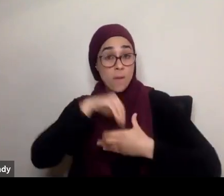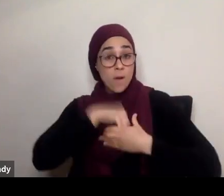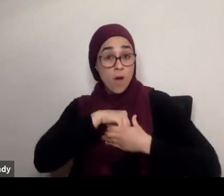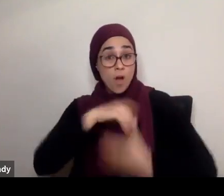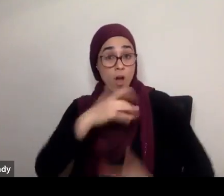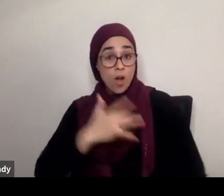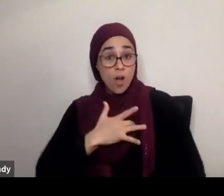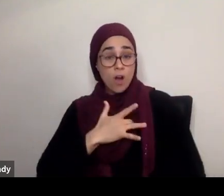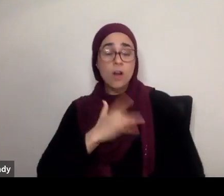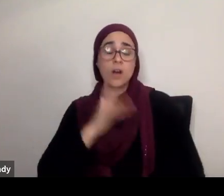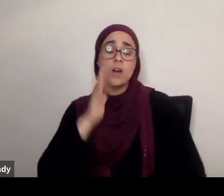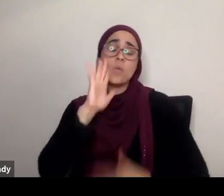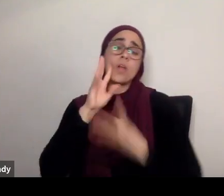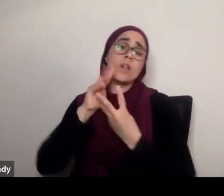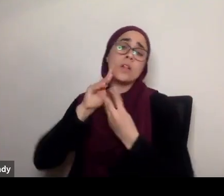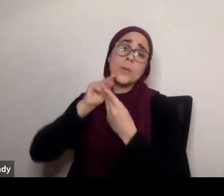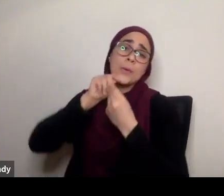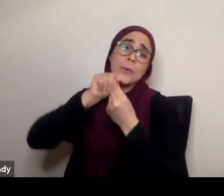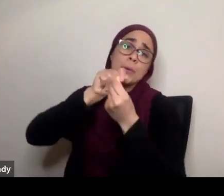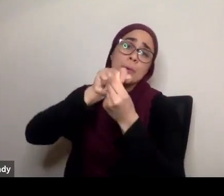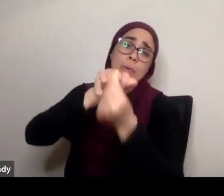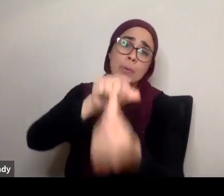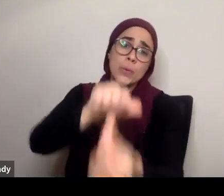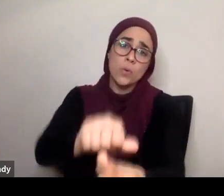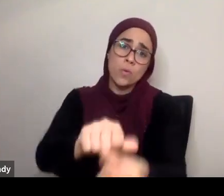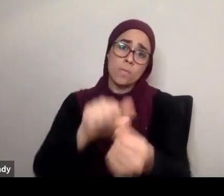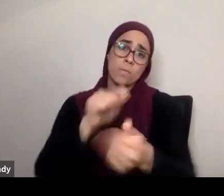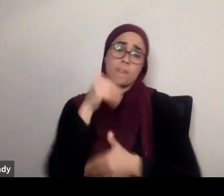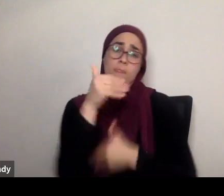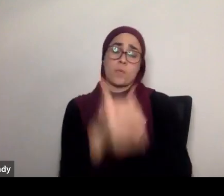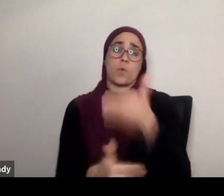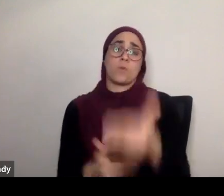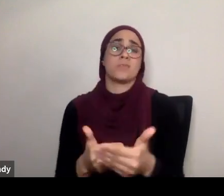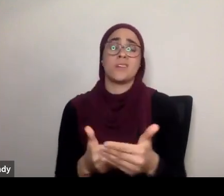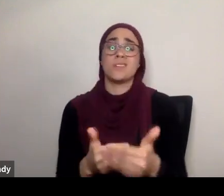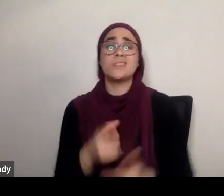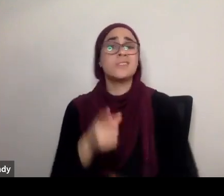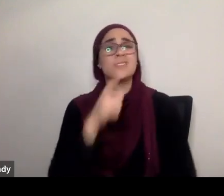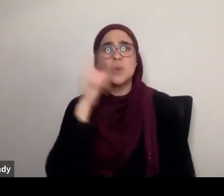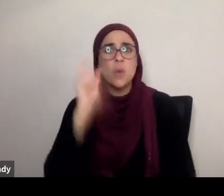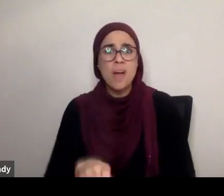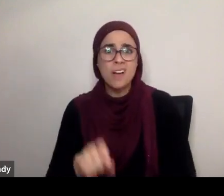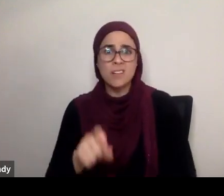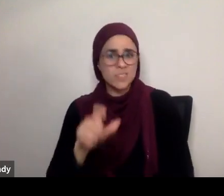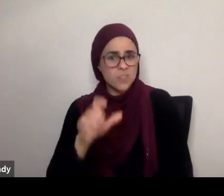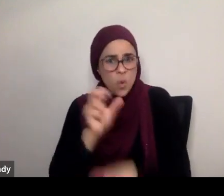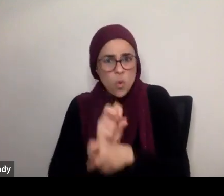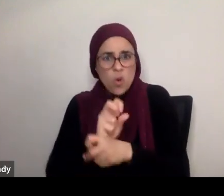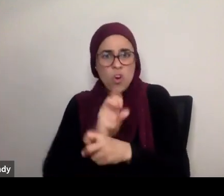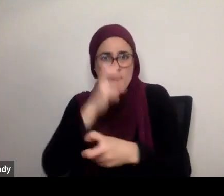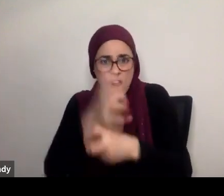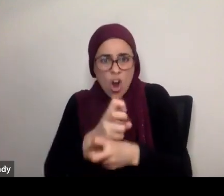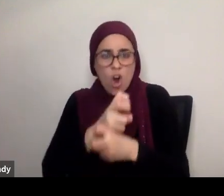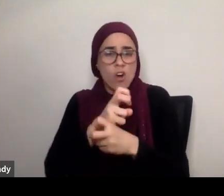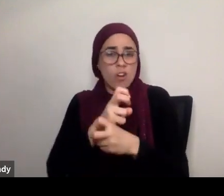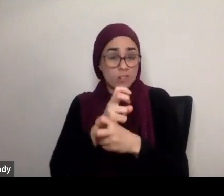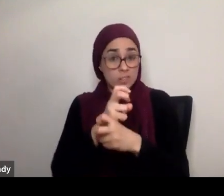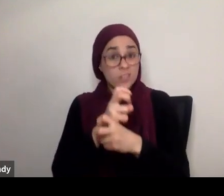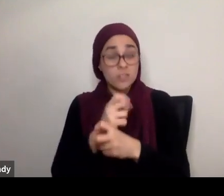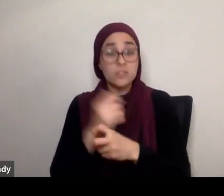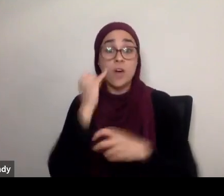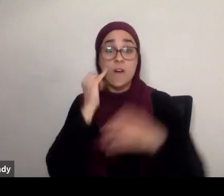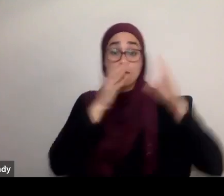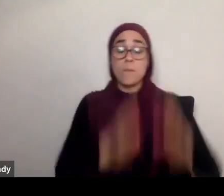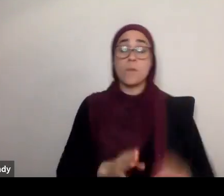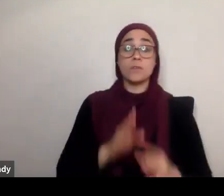A flowing process that very little force has to go into. So when somebody is reciting from the heart,